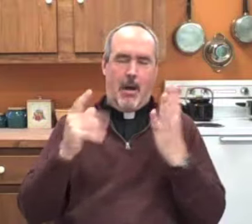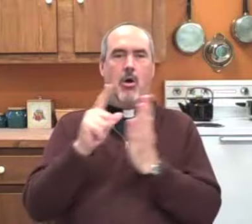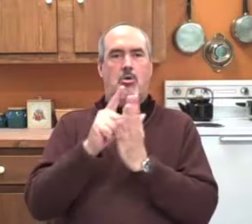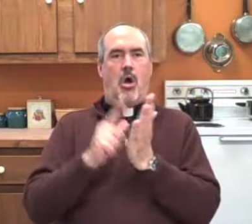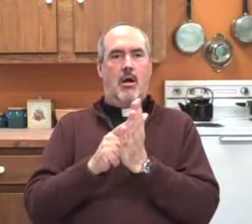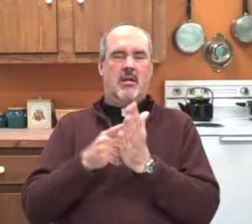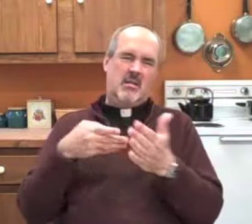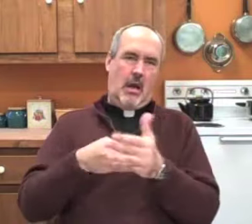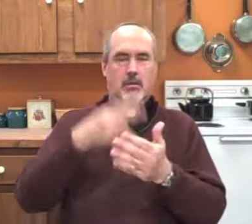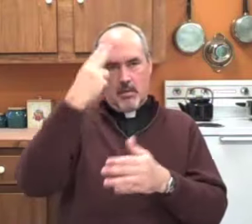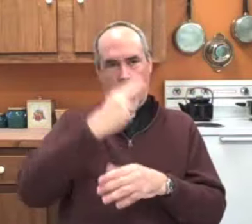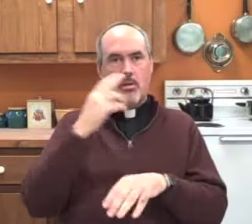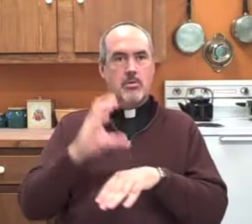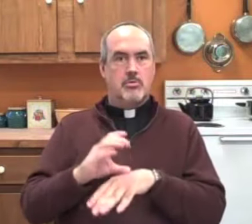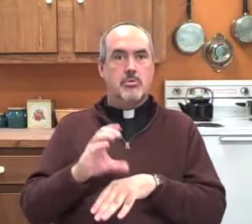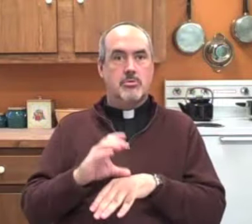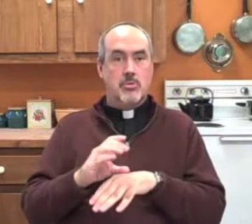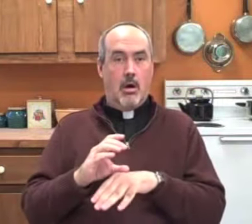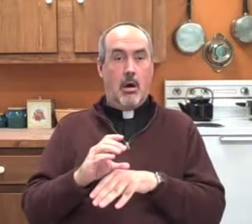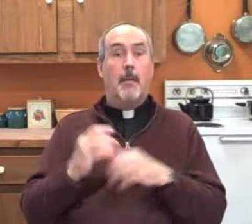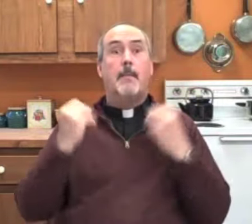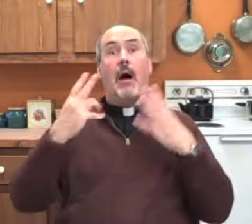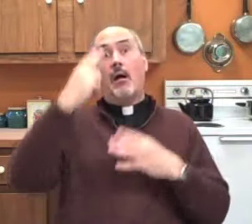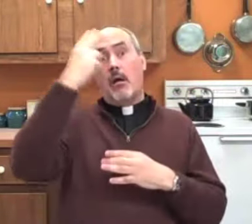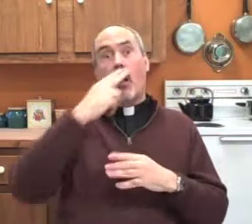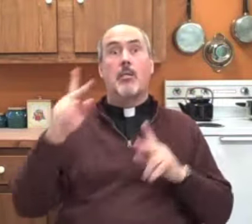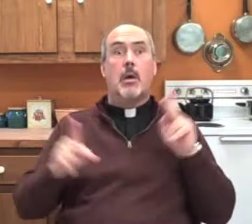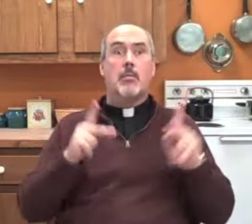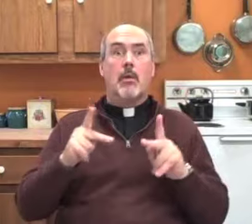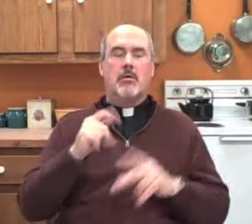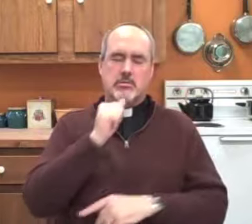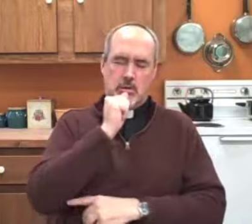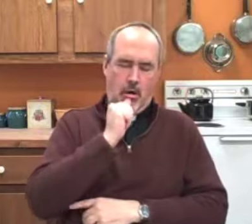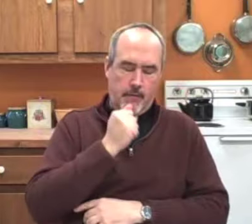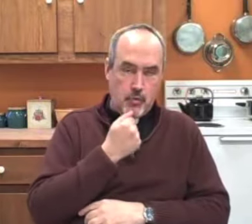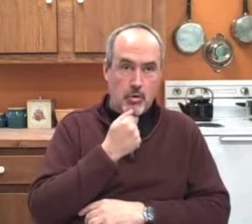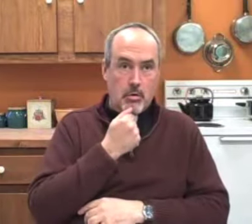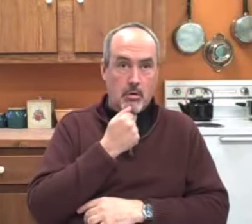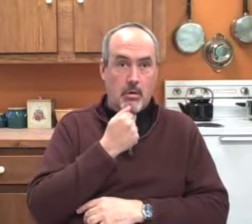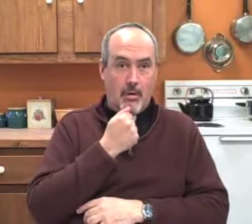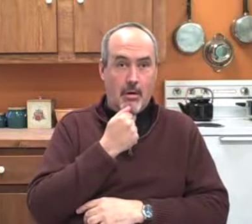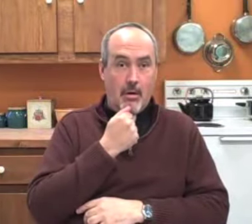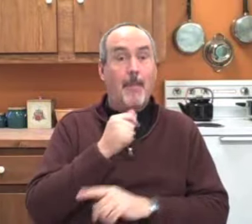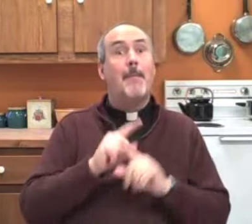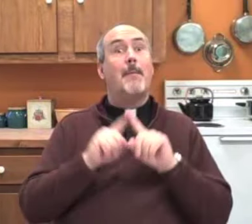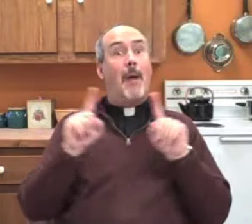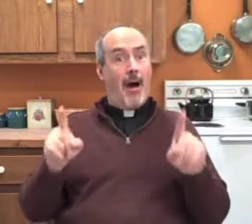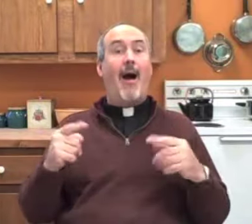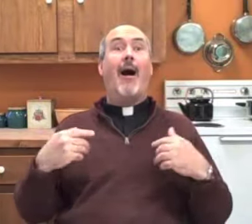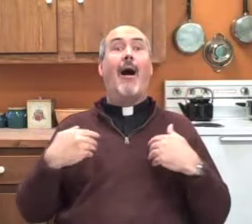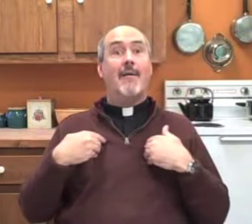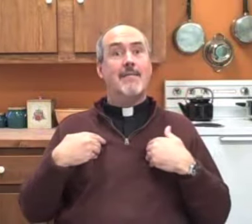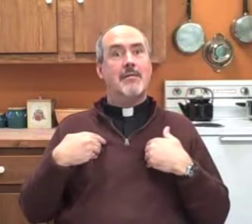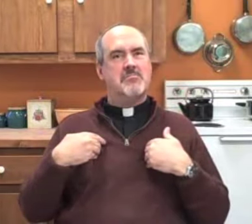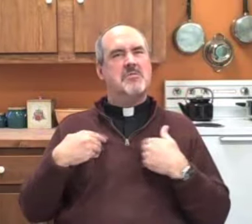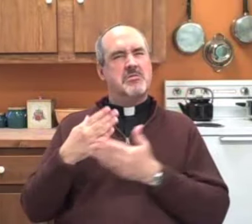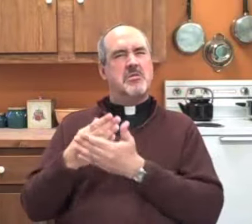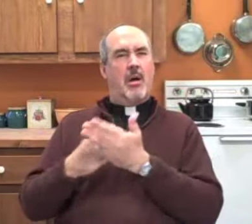Church and subsequently passed many laws opposing the Catholic Church. Many people suffered because of